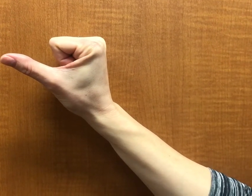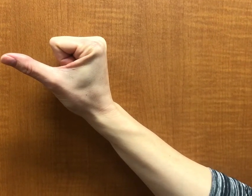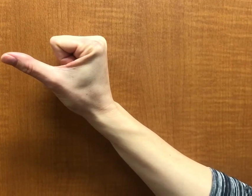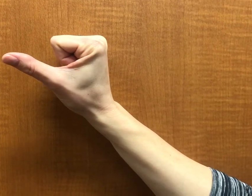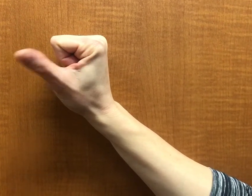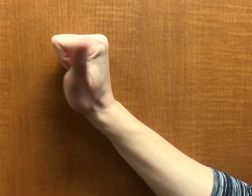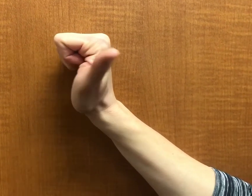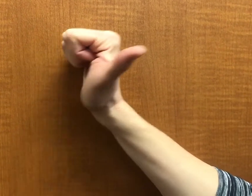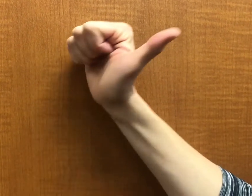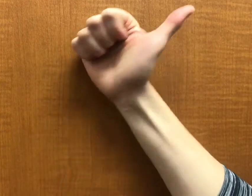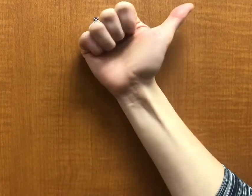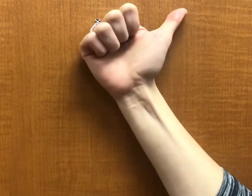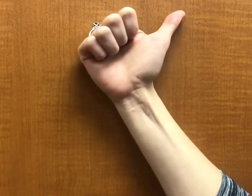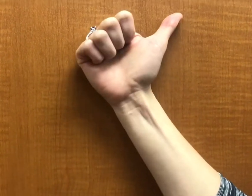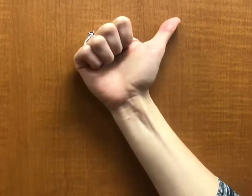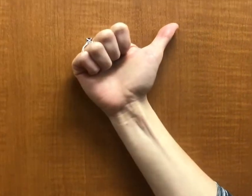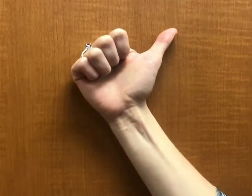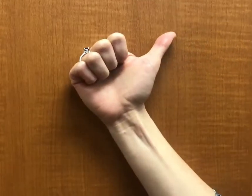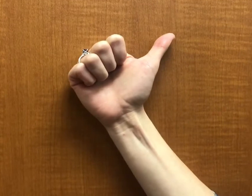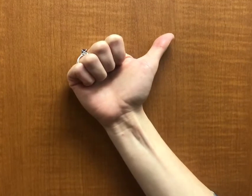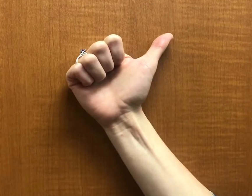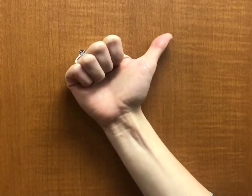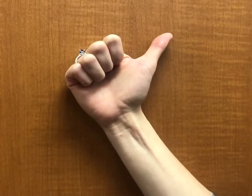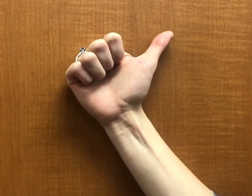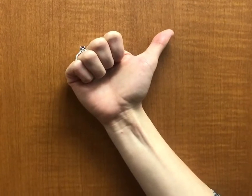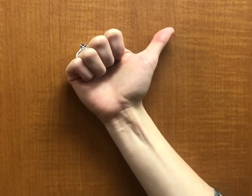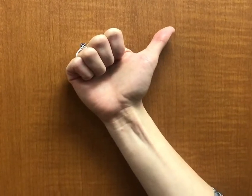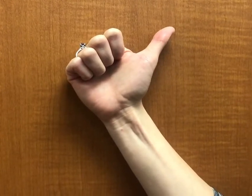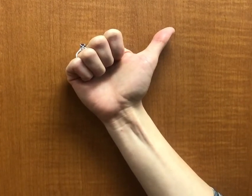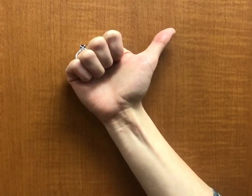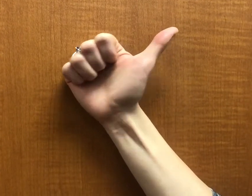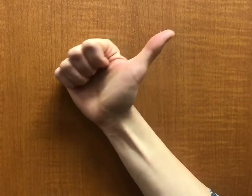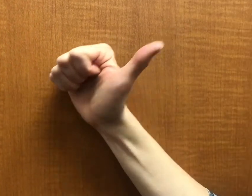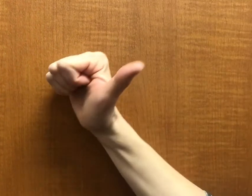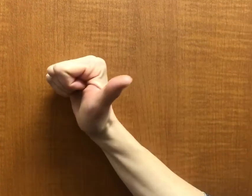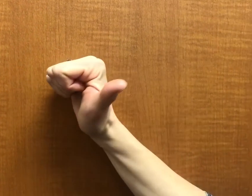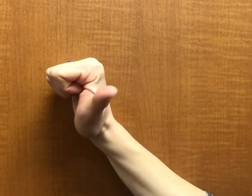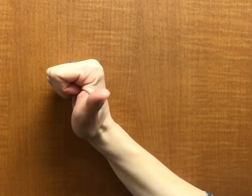Okay, doesn't matter what the thumb is doing, he has other exercises.